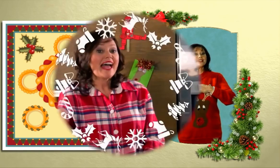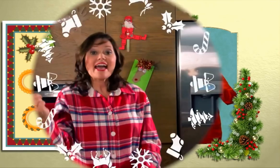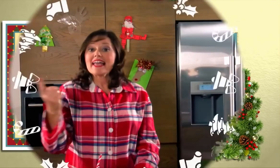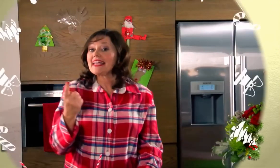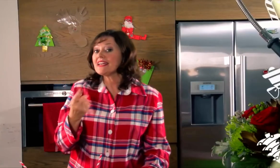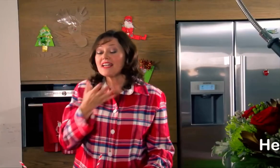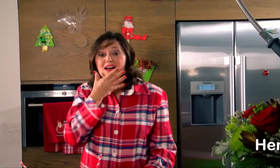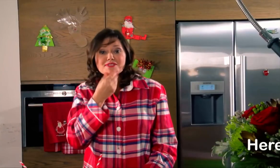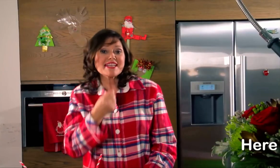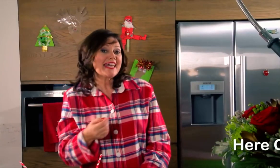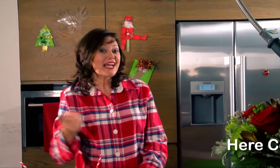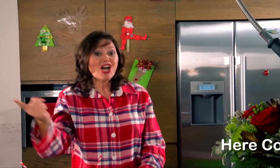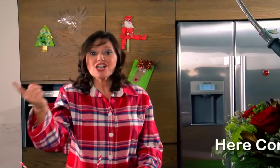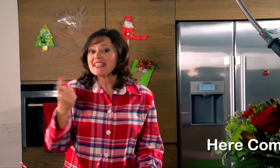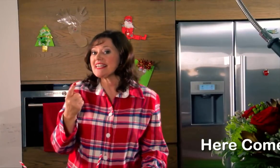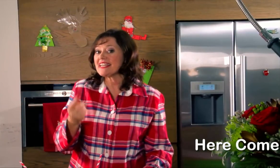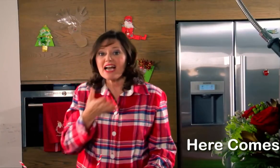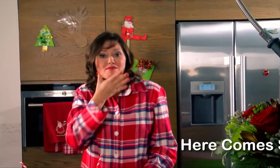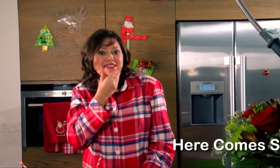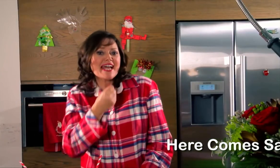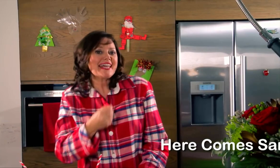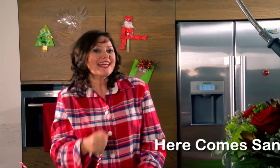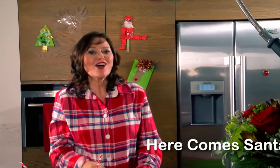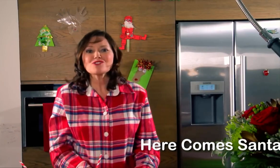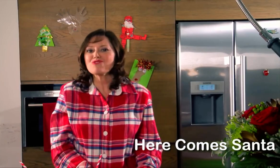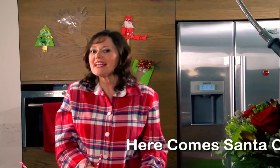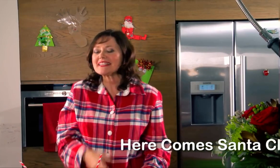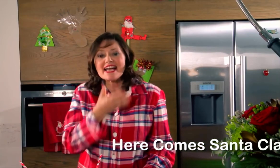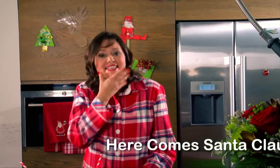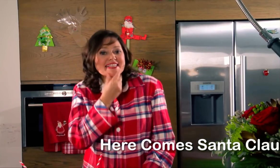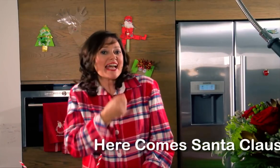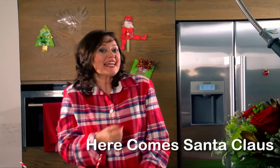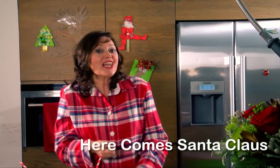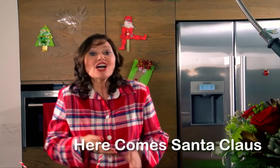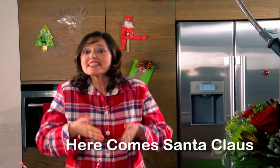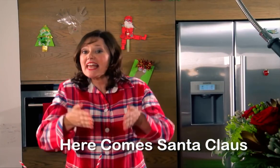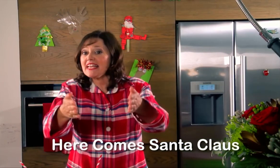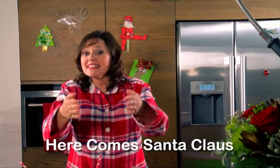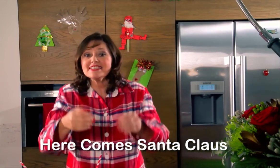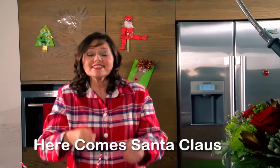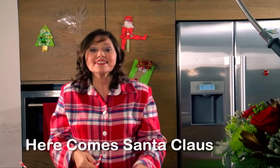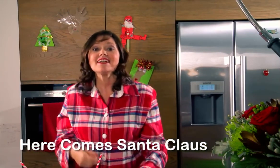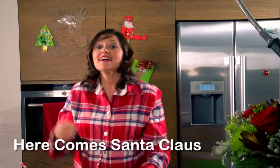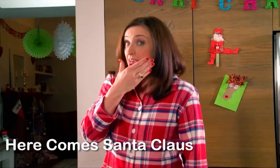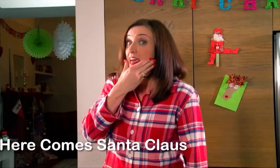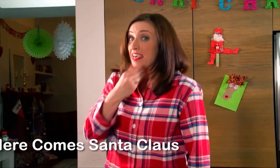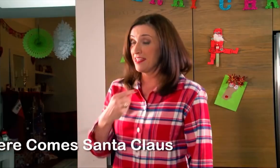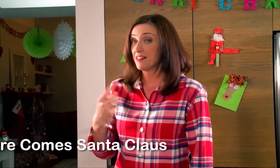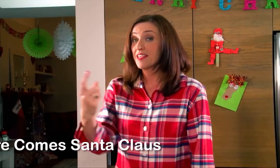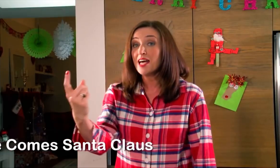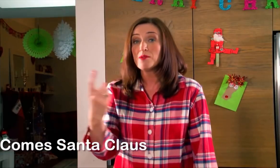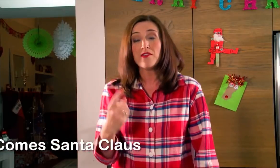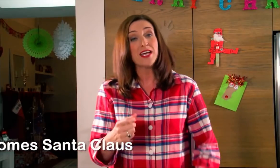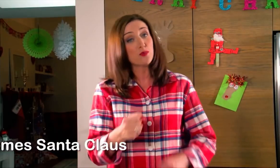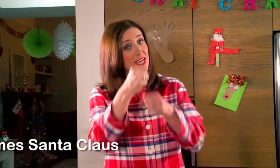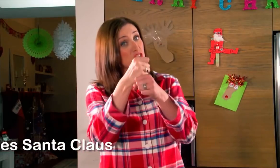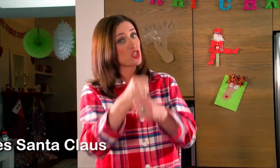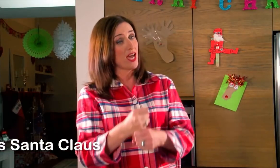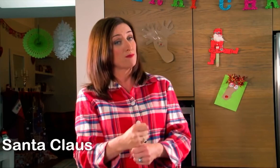Here comes Santa Claus, here comes Santa Claus Right down Santa Claus Lane He'll come around when chimes